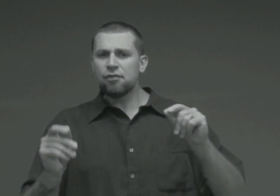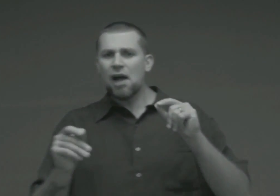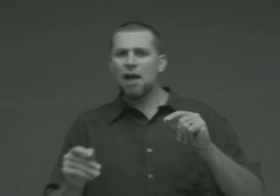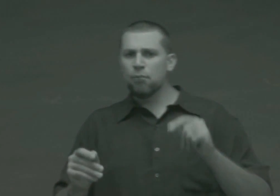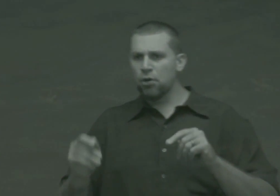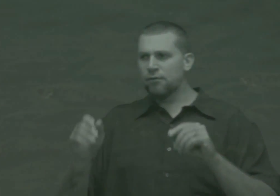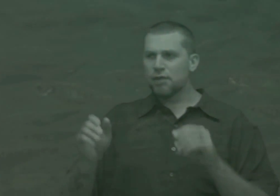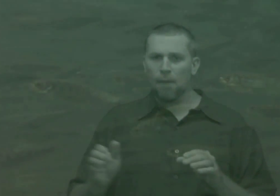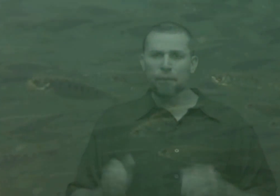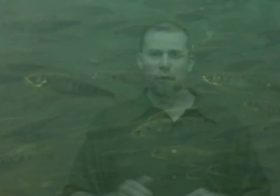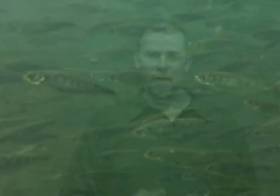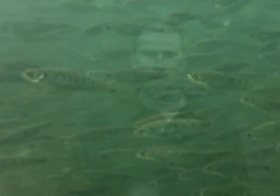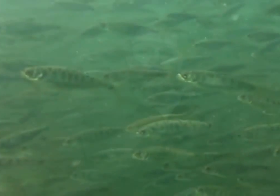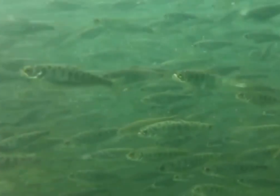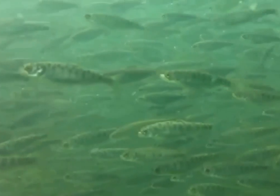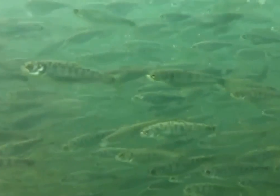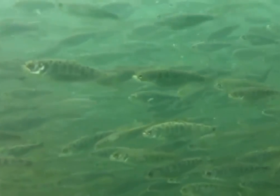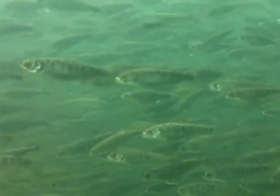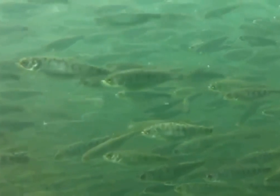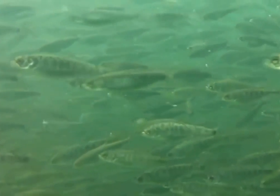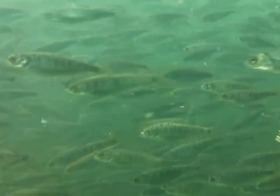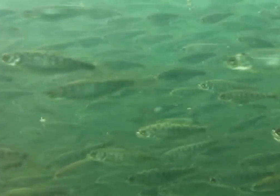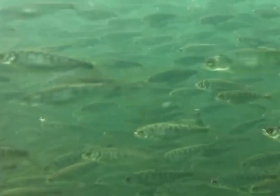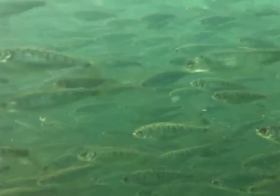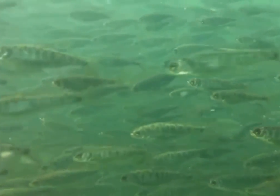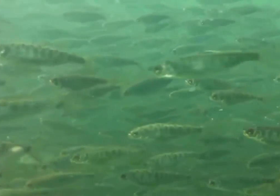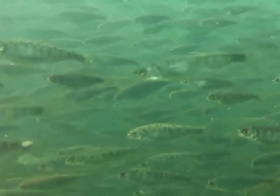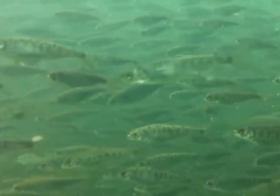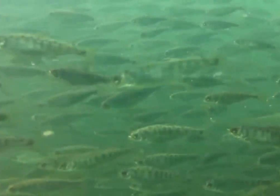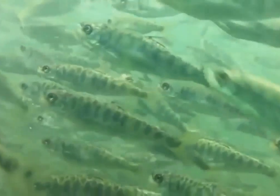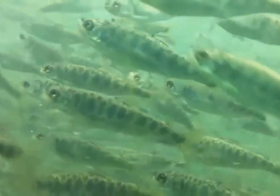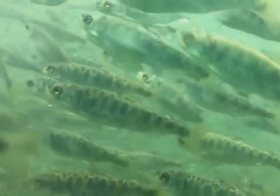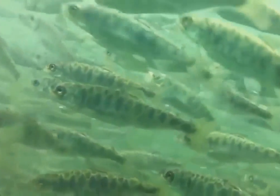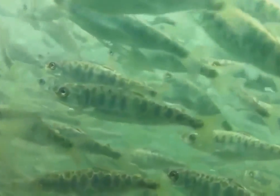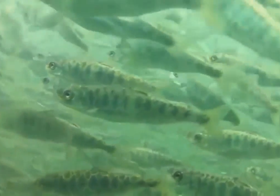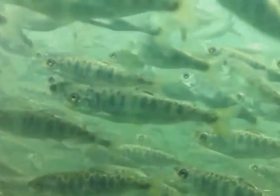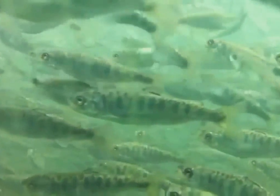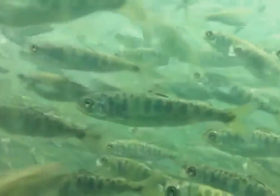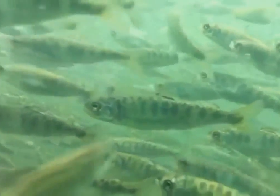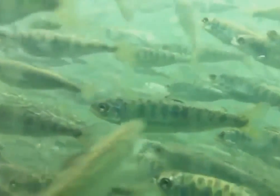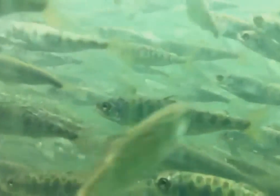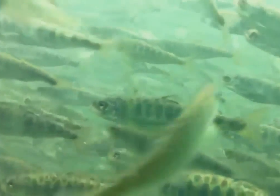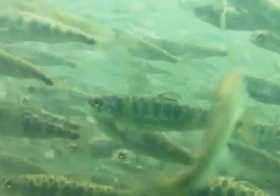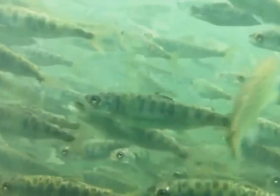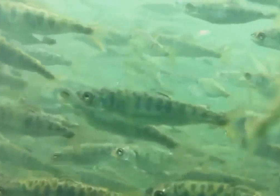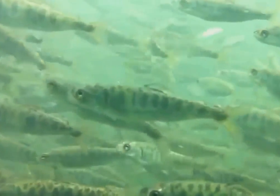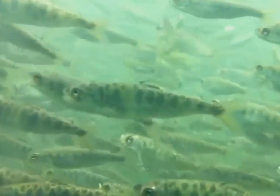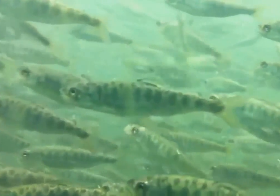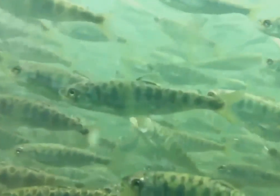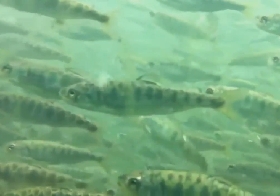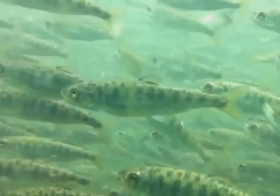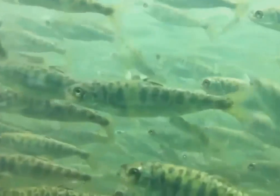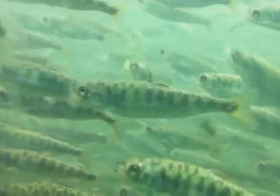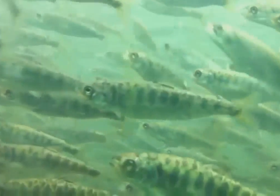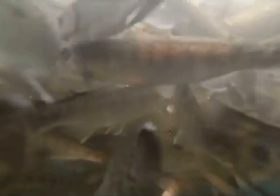fry moves up the river toward the ocean, he will begin a process called smolting.